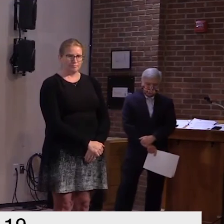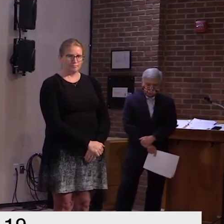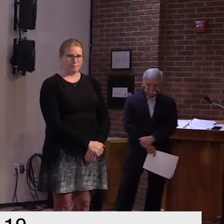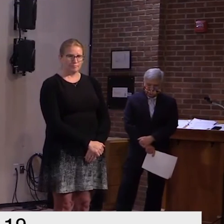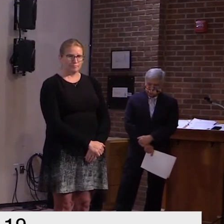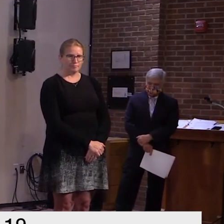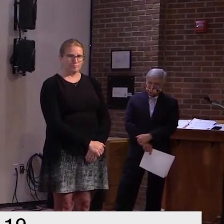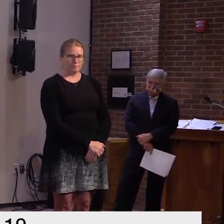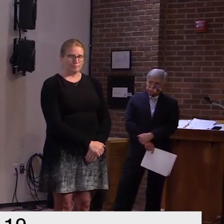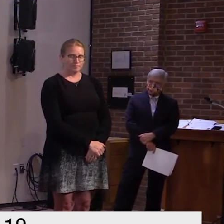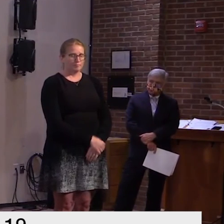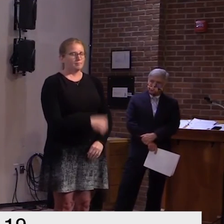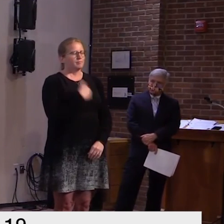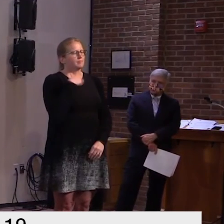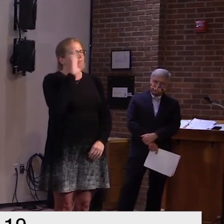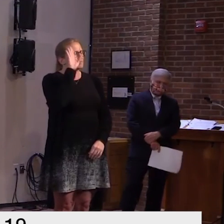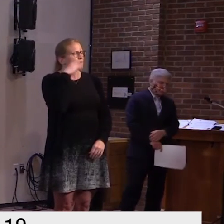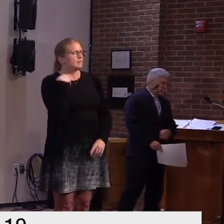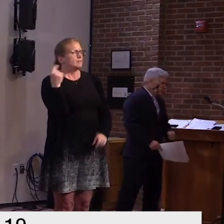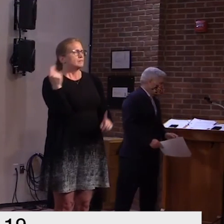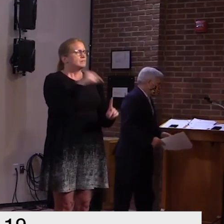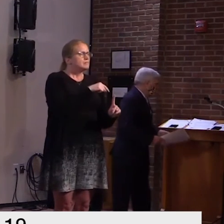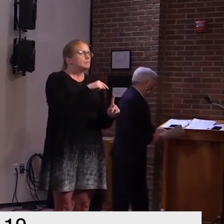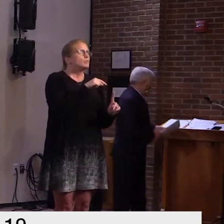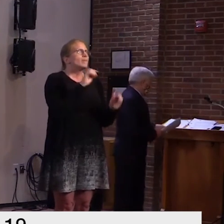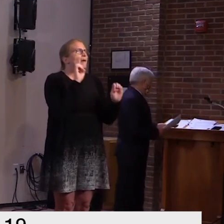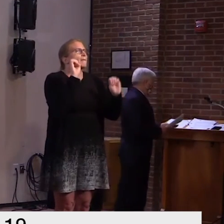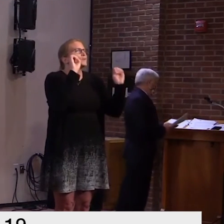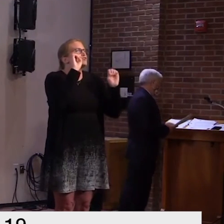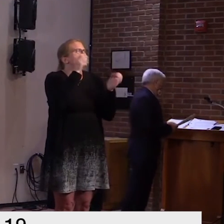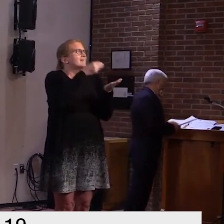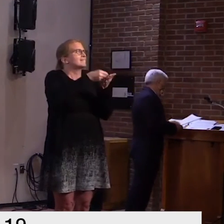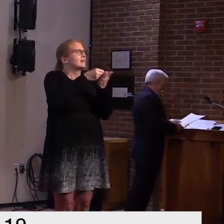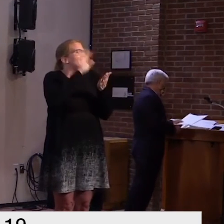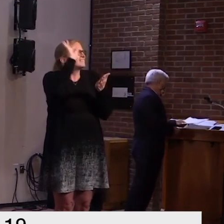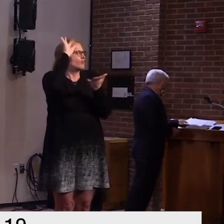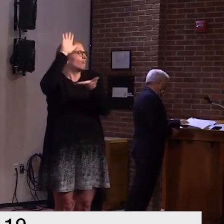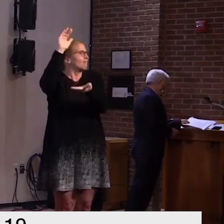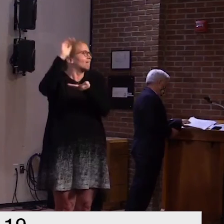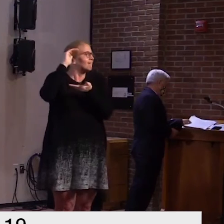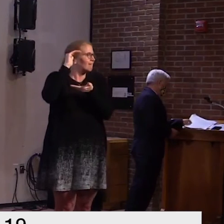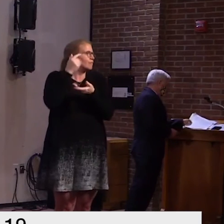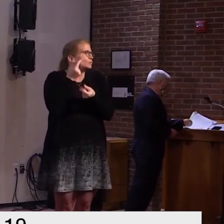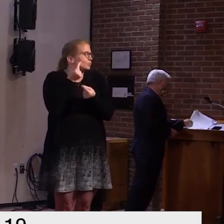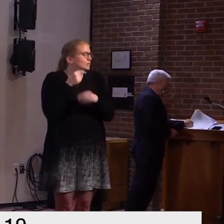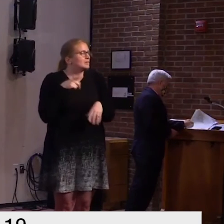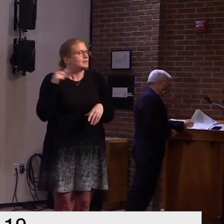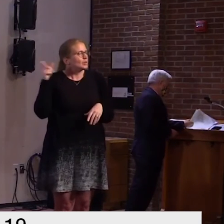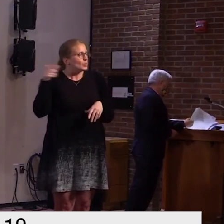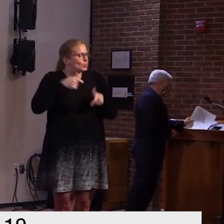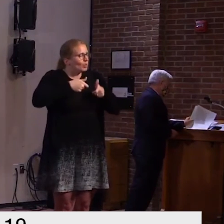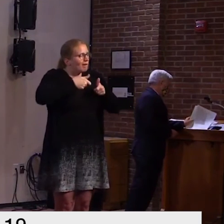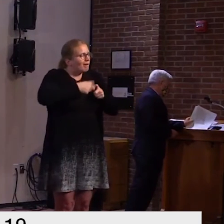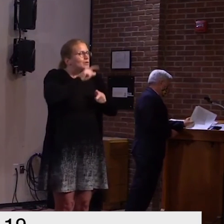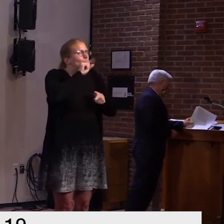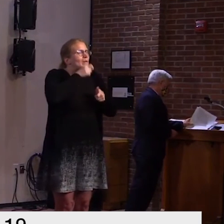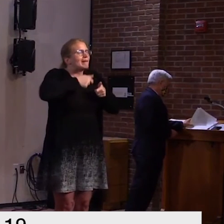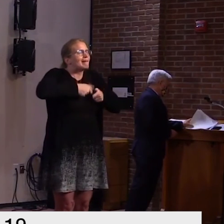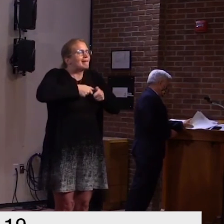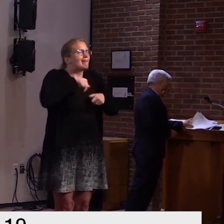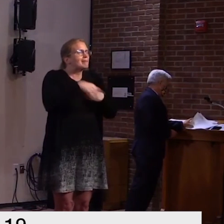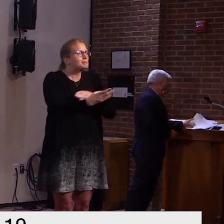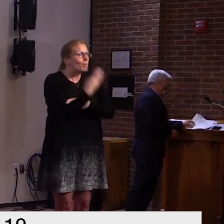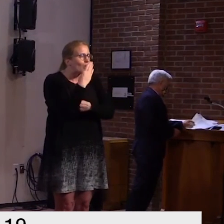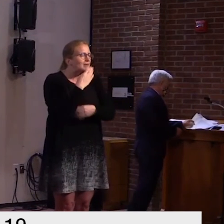hi governor getting back to the emergency response for businesses uh you had tweeted this morning about 195 million